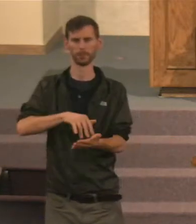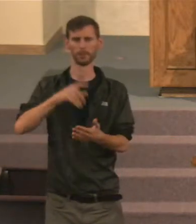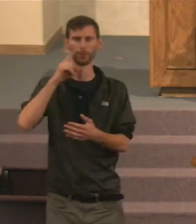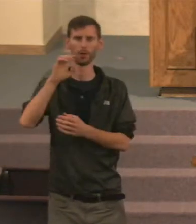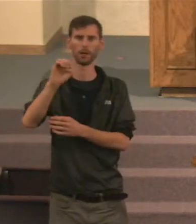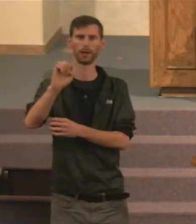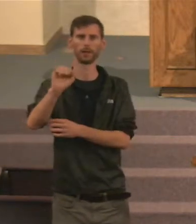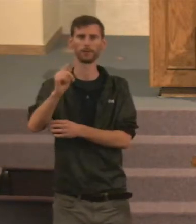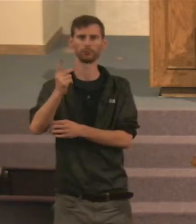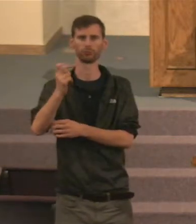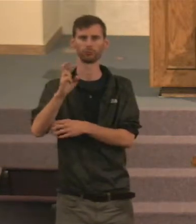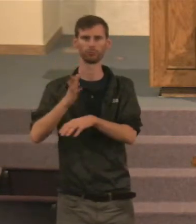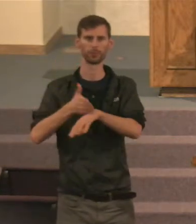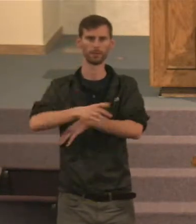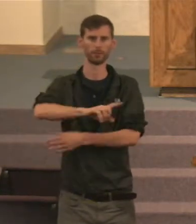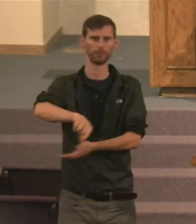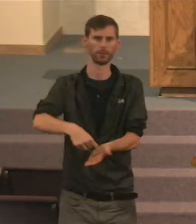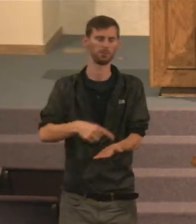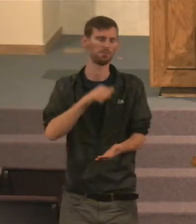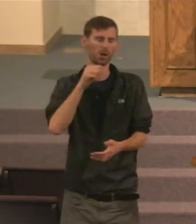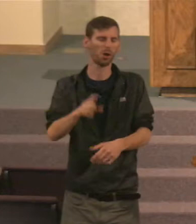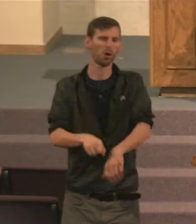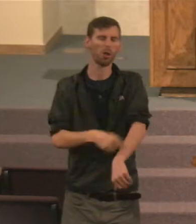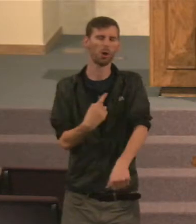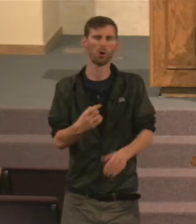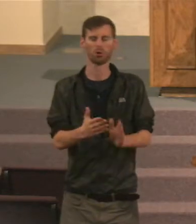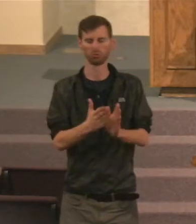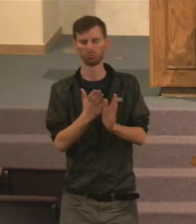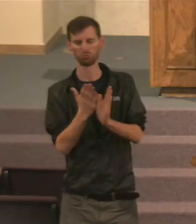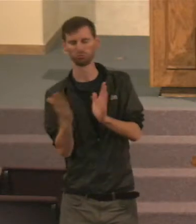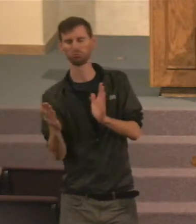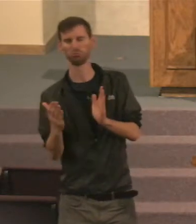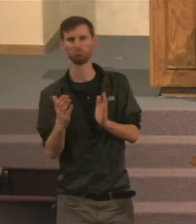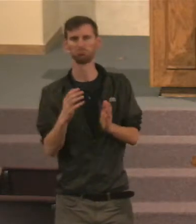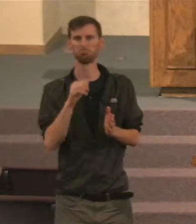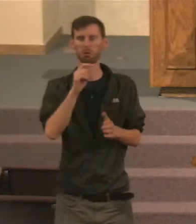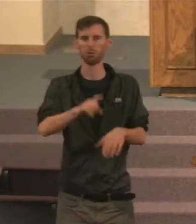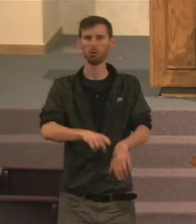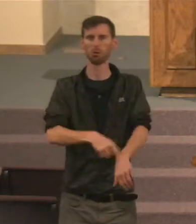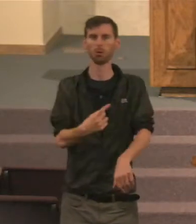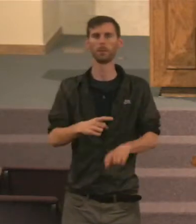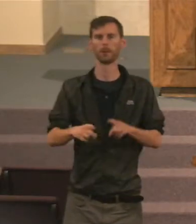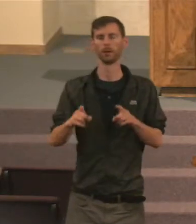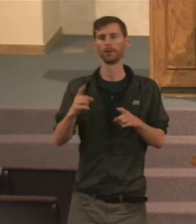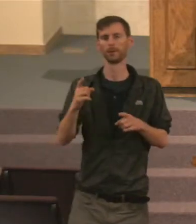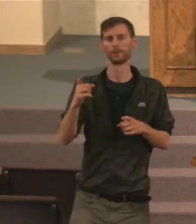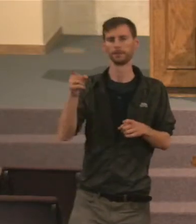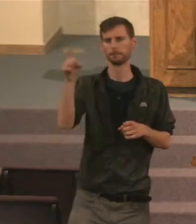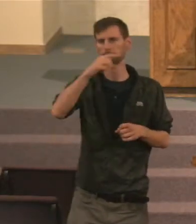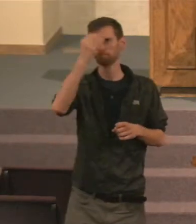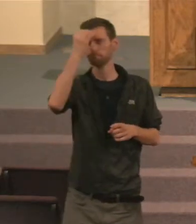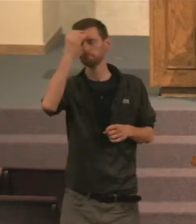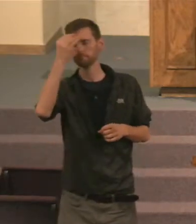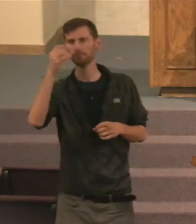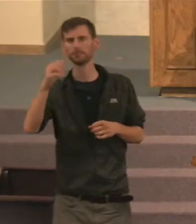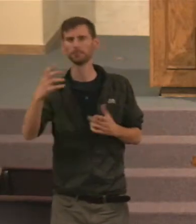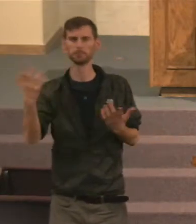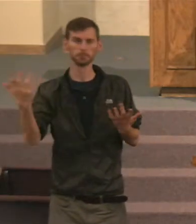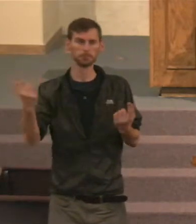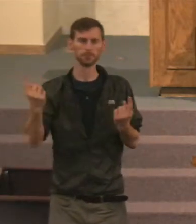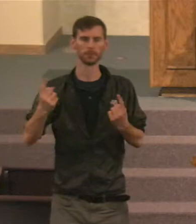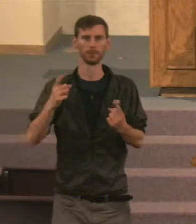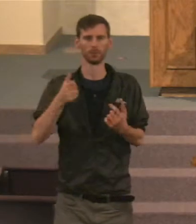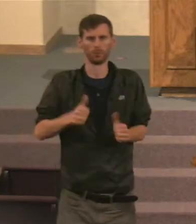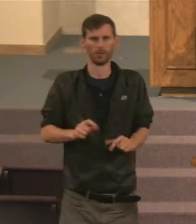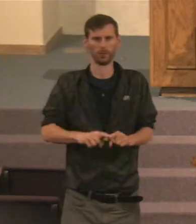After this, It's not a very long book, But have something else in mind, To think about after that, Because we're trying to stay, In the